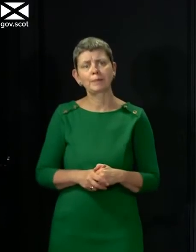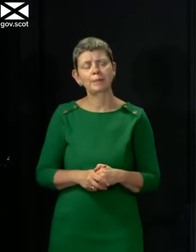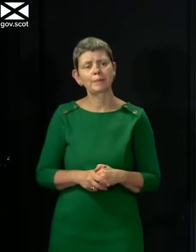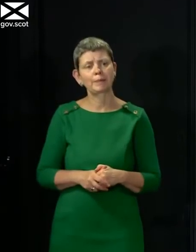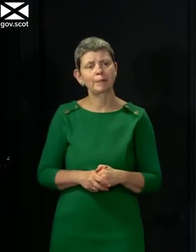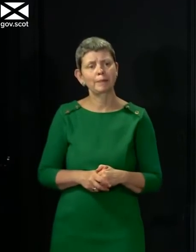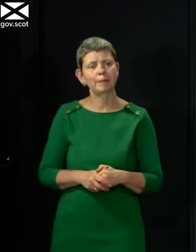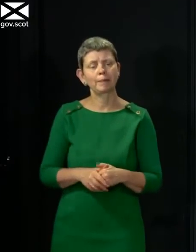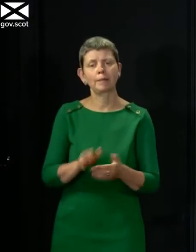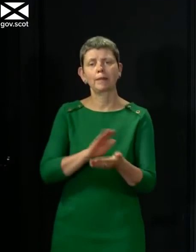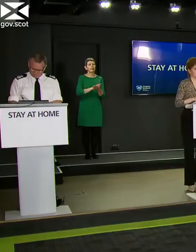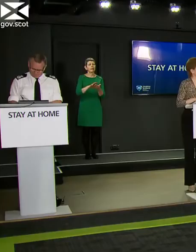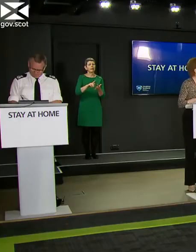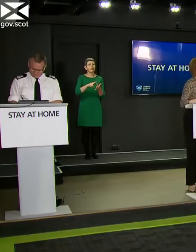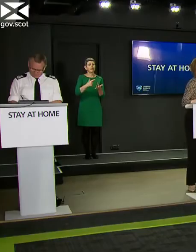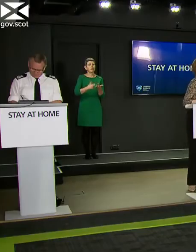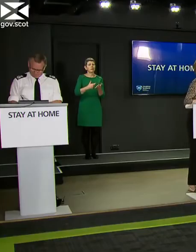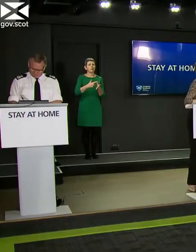Alistair Grant from The Herald.